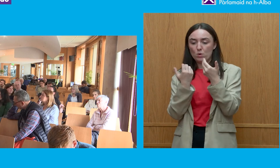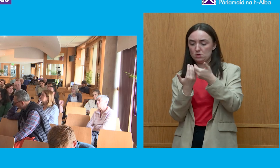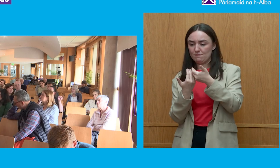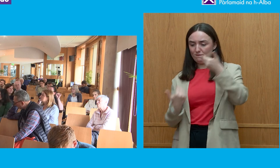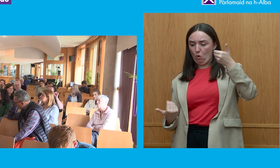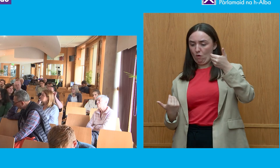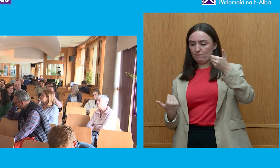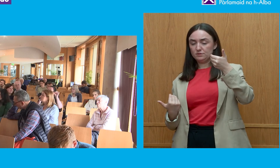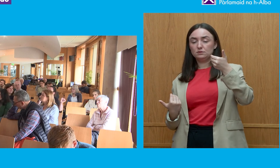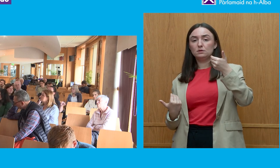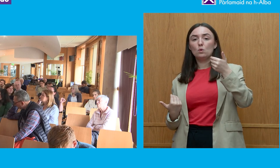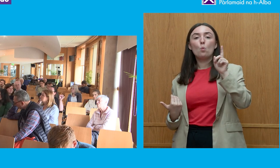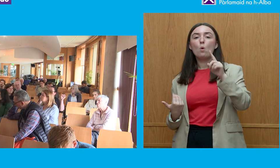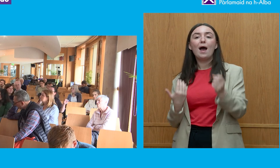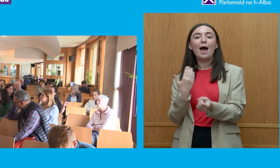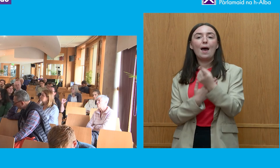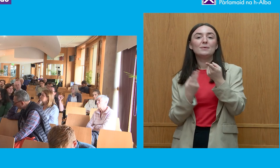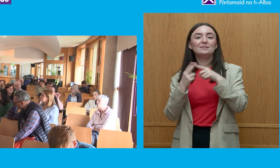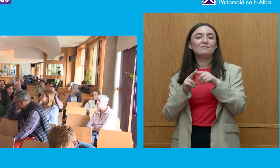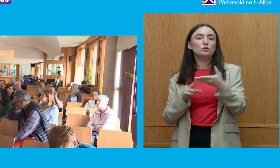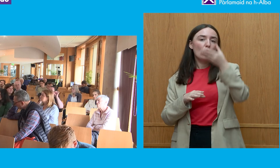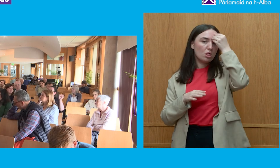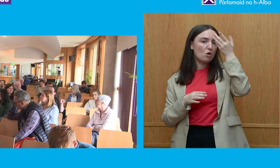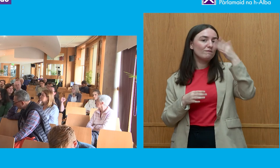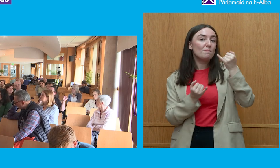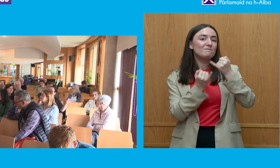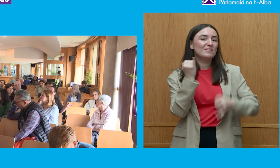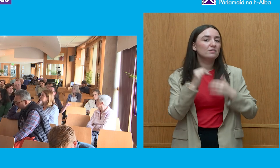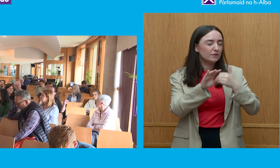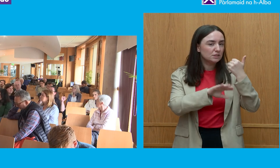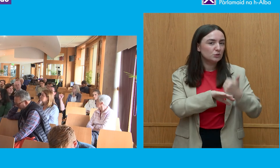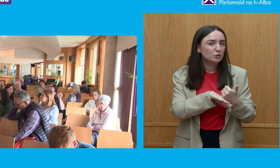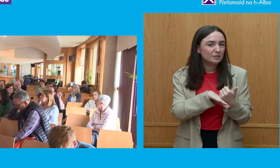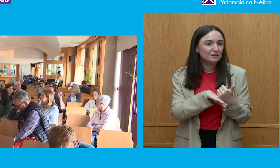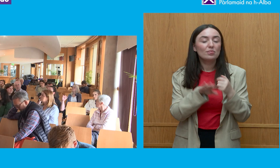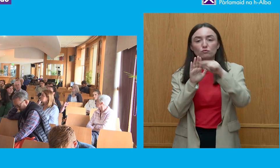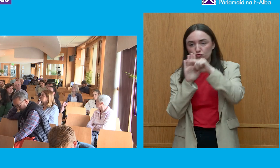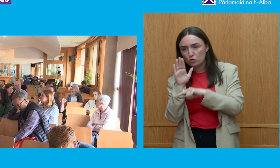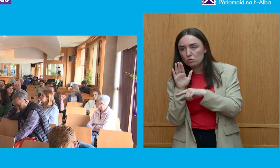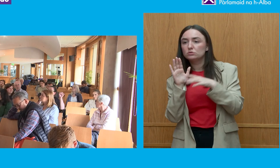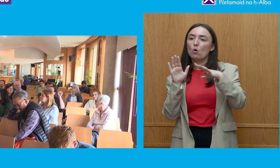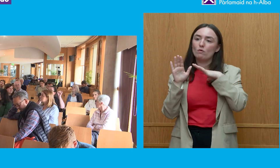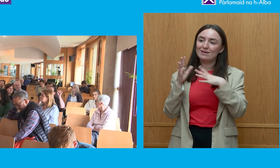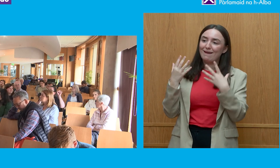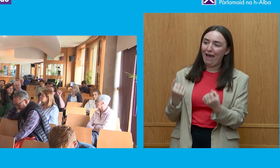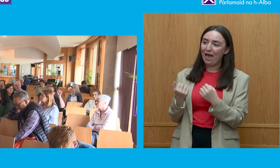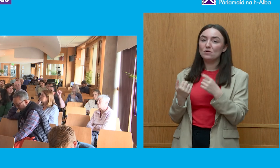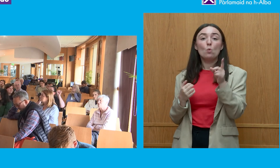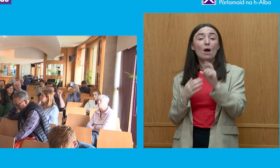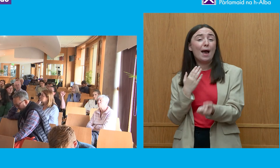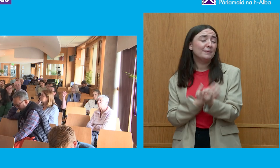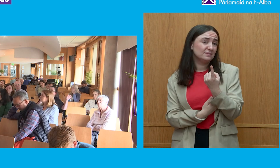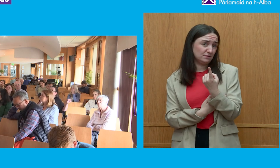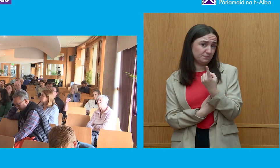lessons from the failures of institutions and the rules that are in place already and